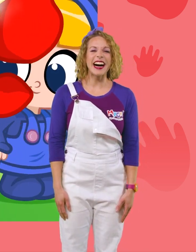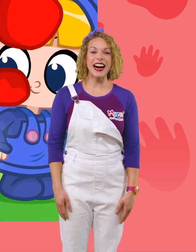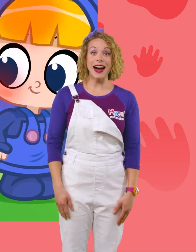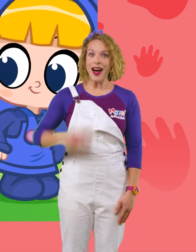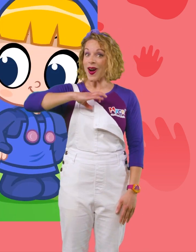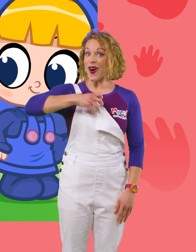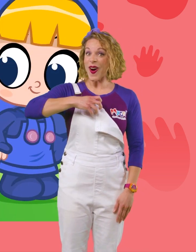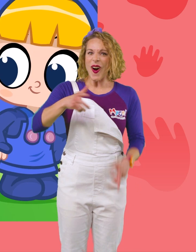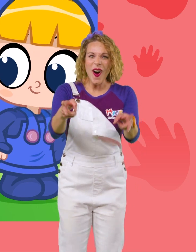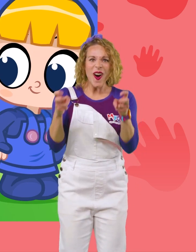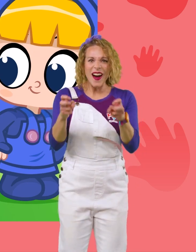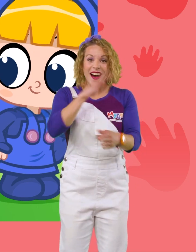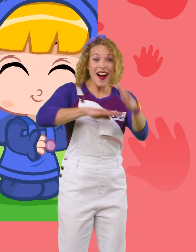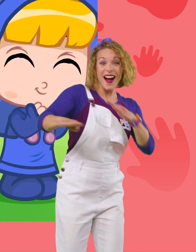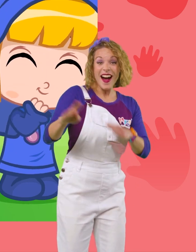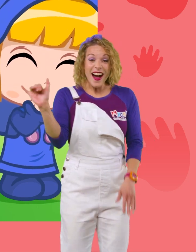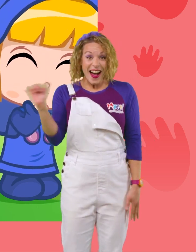I'll help you ninja too!